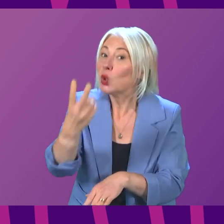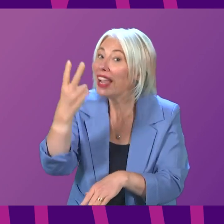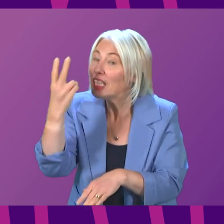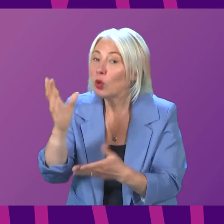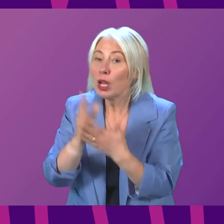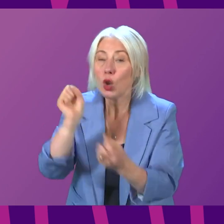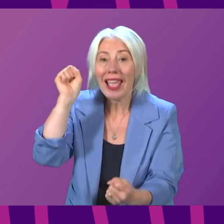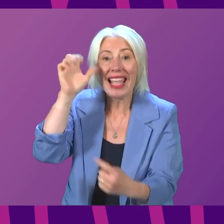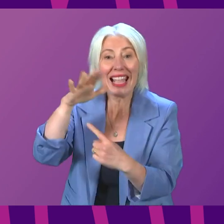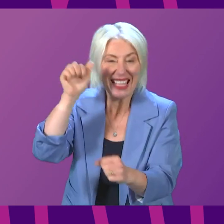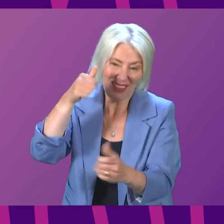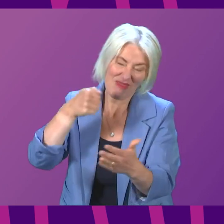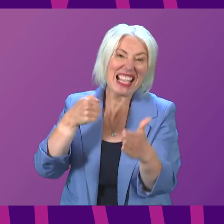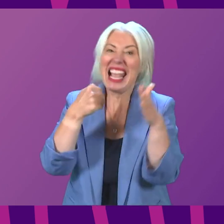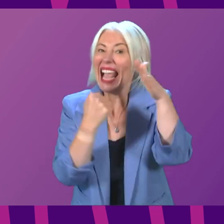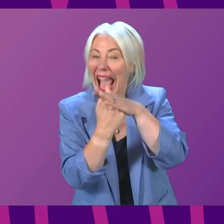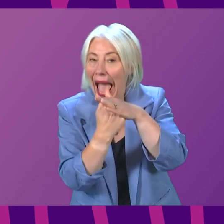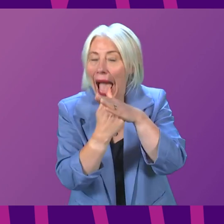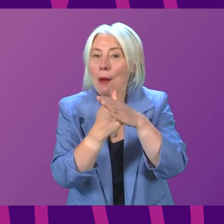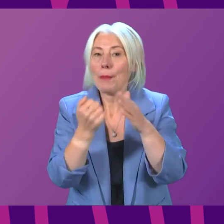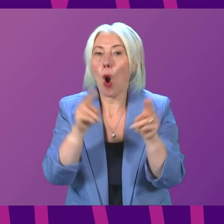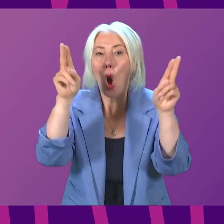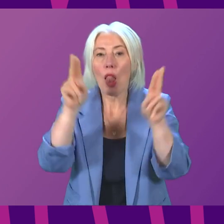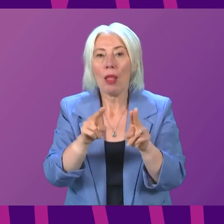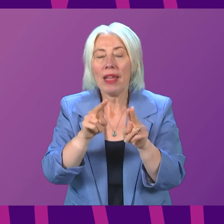cap or at least limit rent increases?